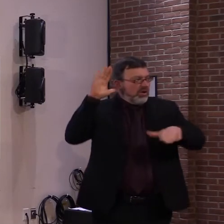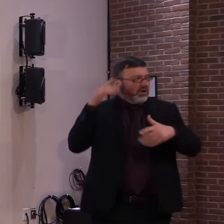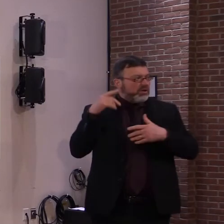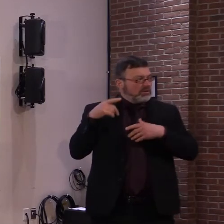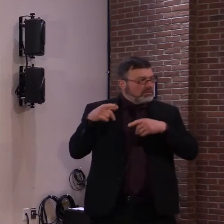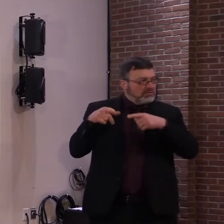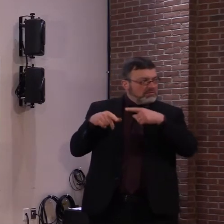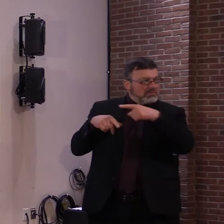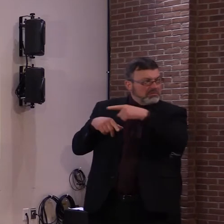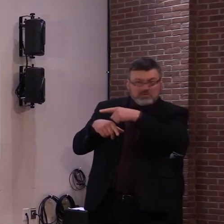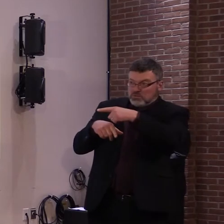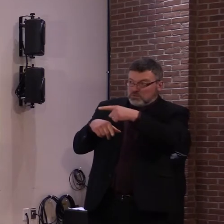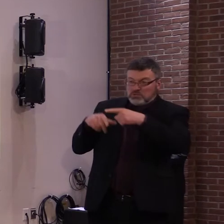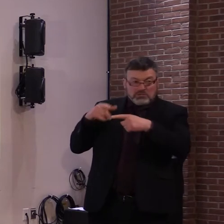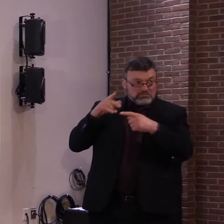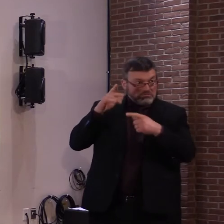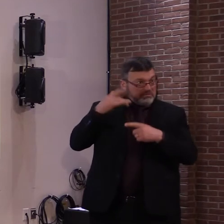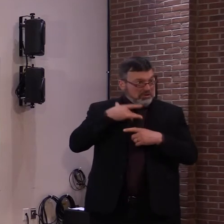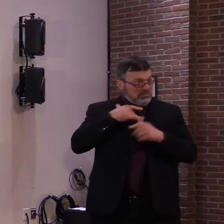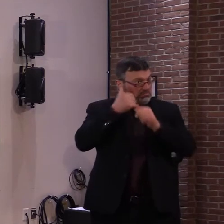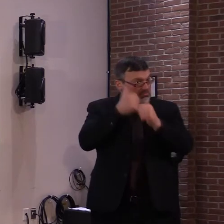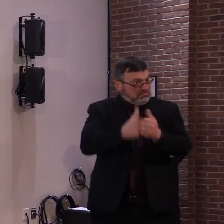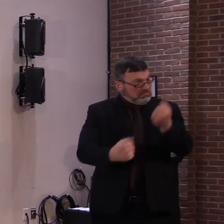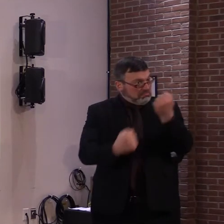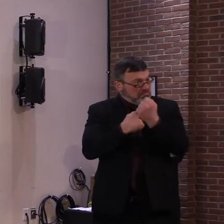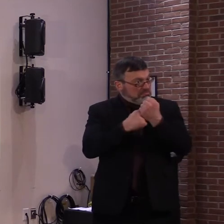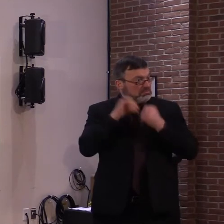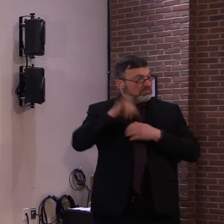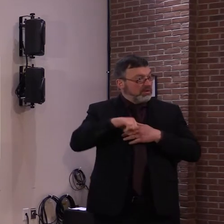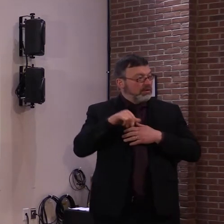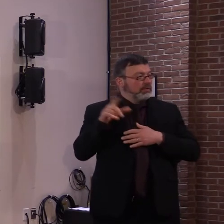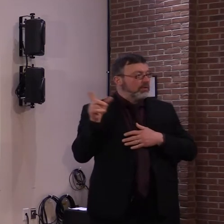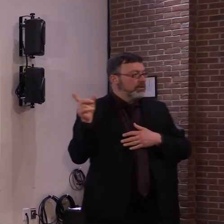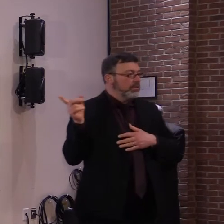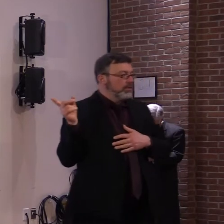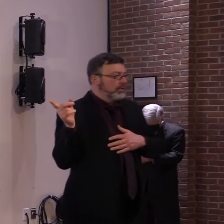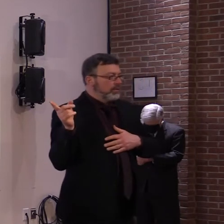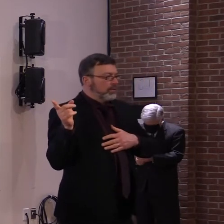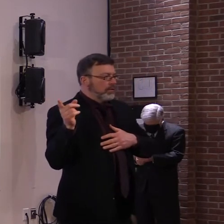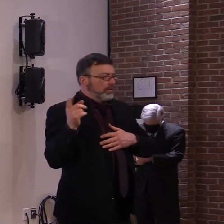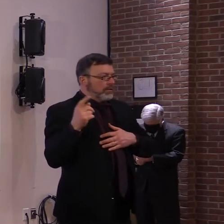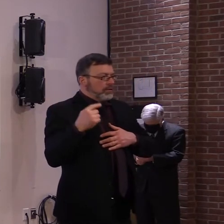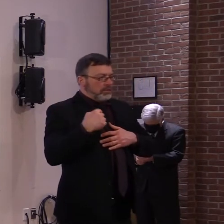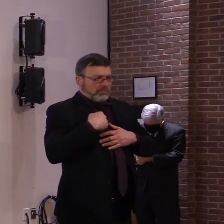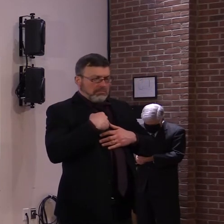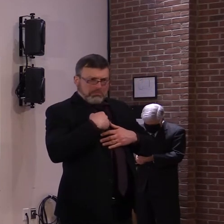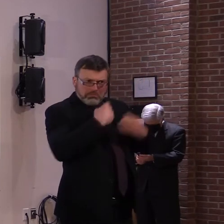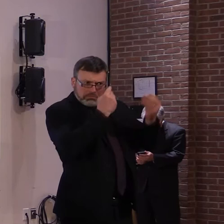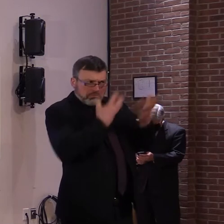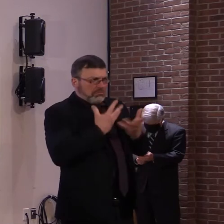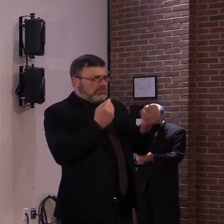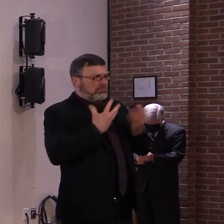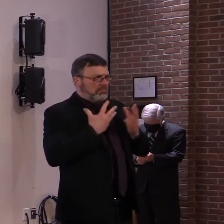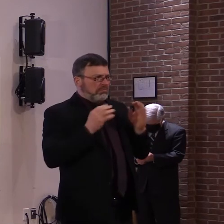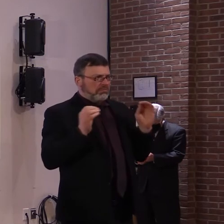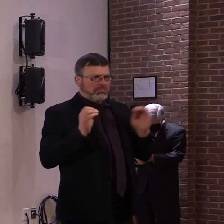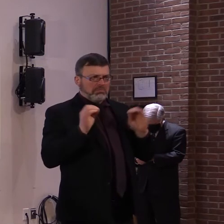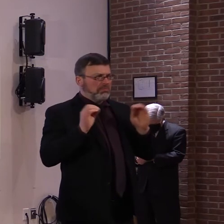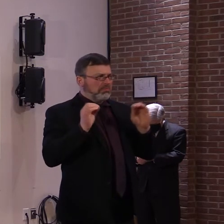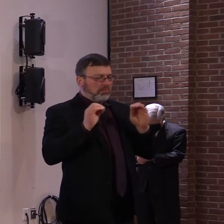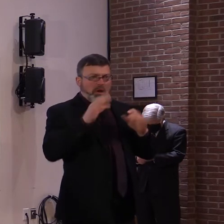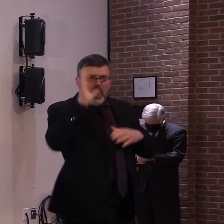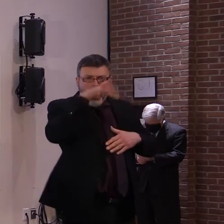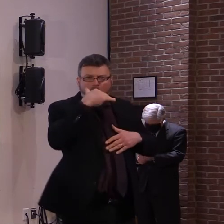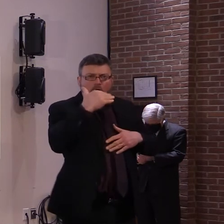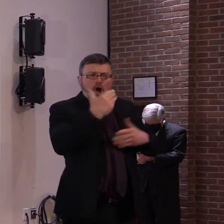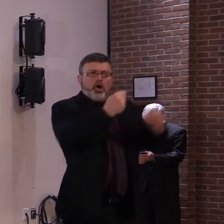I'm not aware of any in Vermont. Obviously we're going to be watching and monitoring the situation. Uh, it's